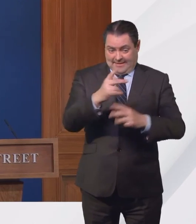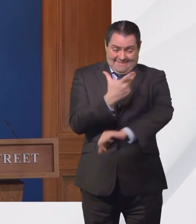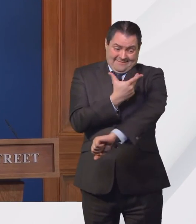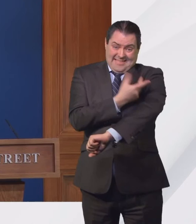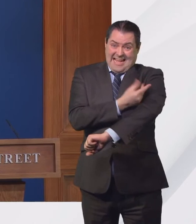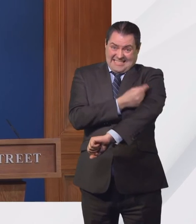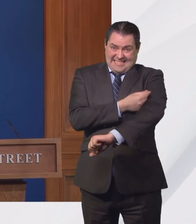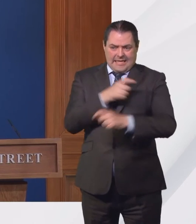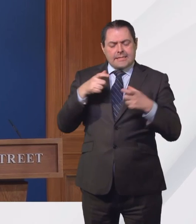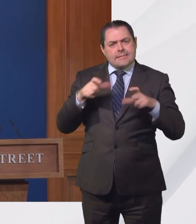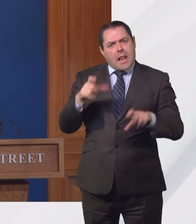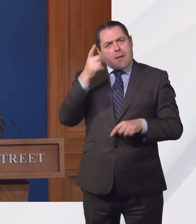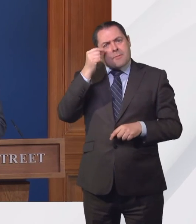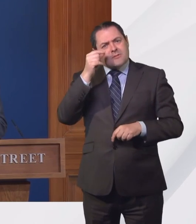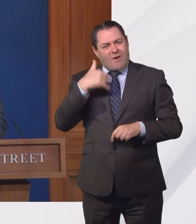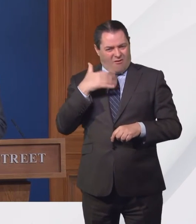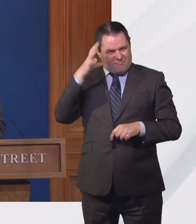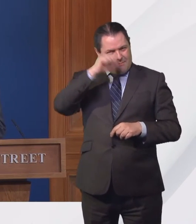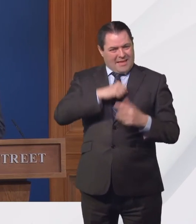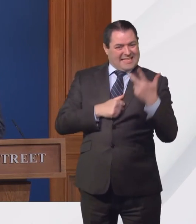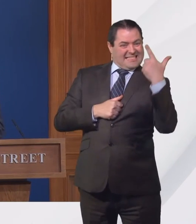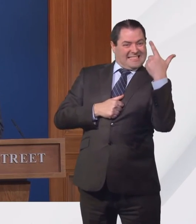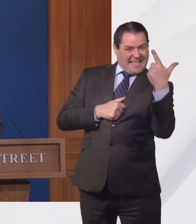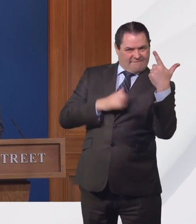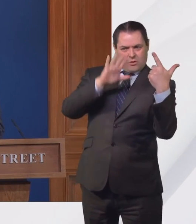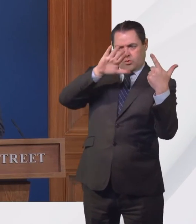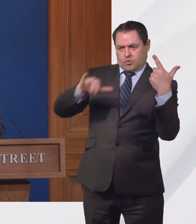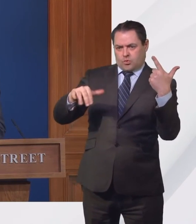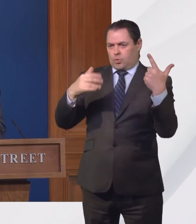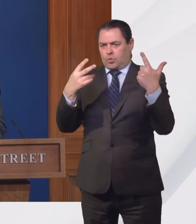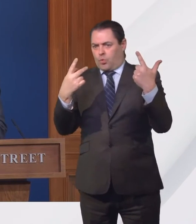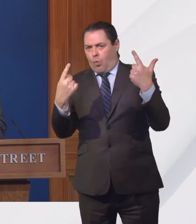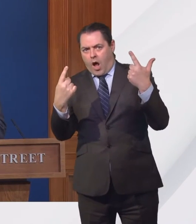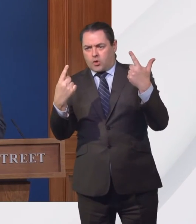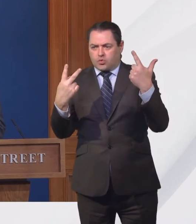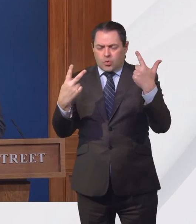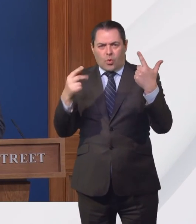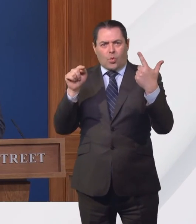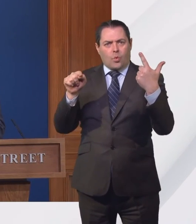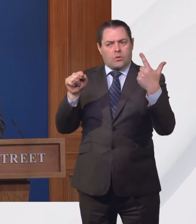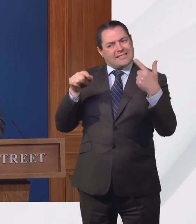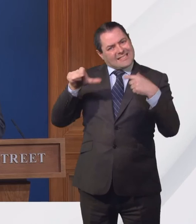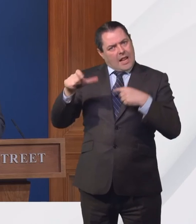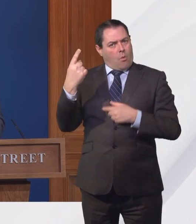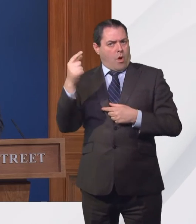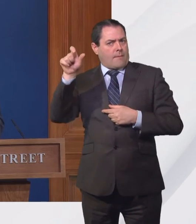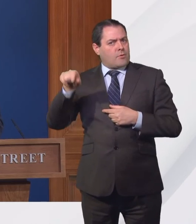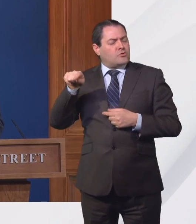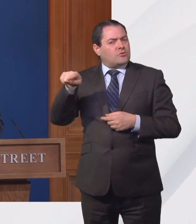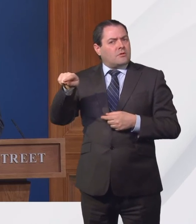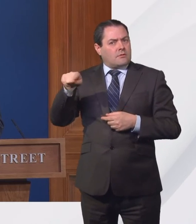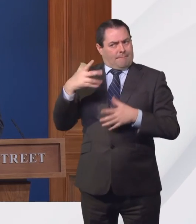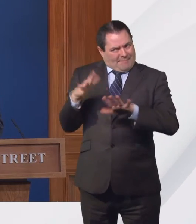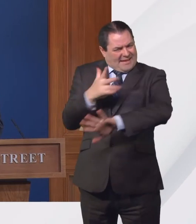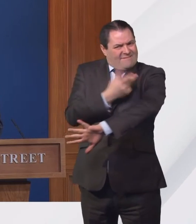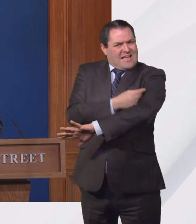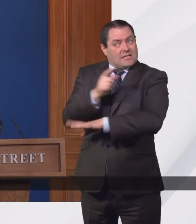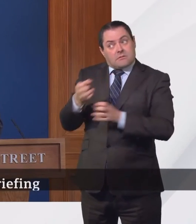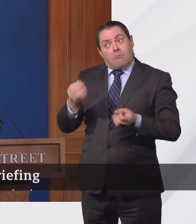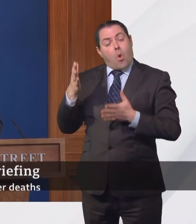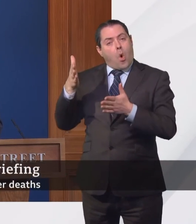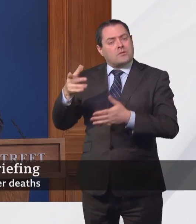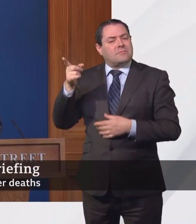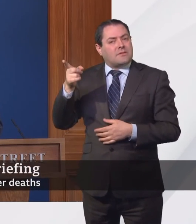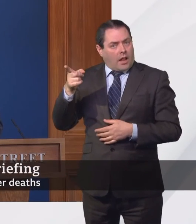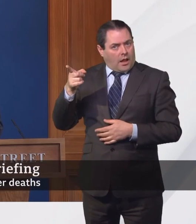infection. If the rates were much higher, then obviously the amount of hospitalisation would be higher, which reinforces the point that the